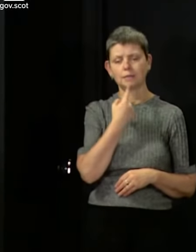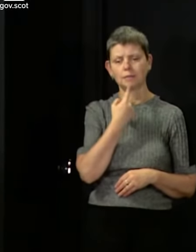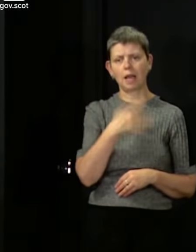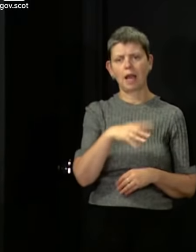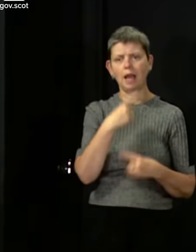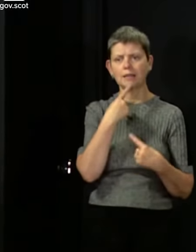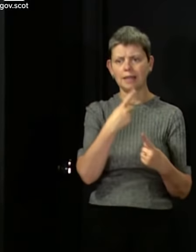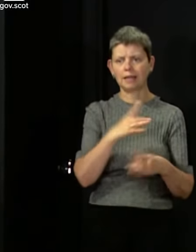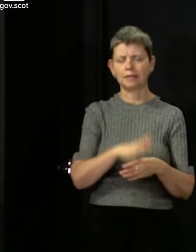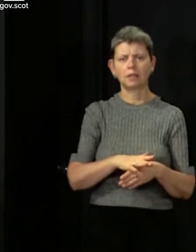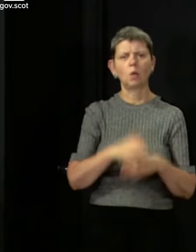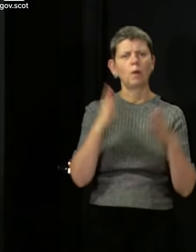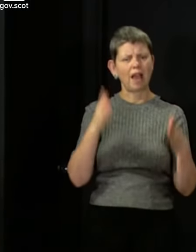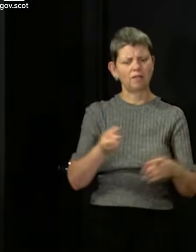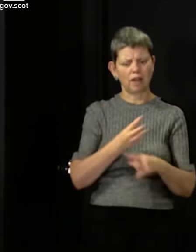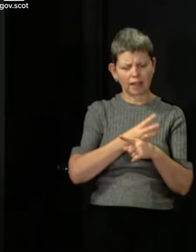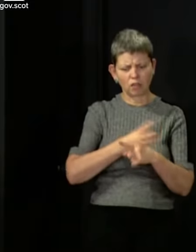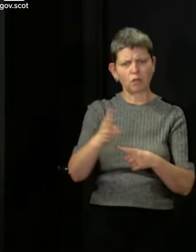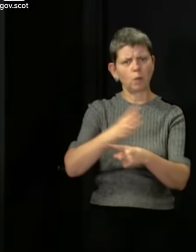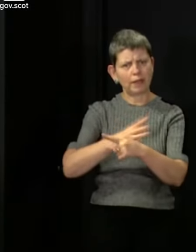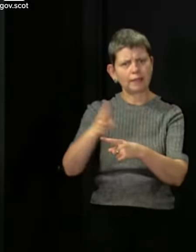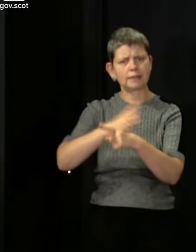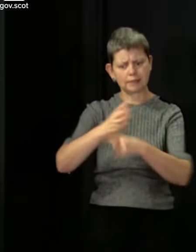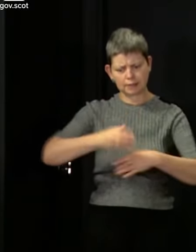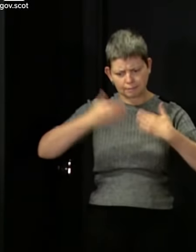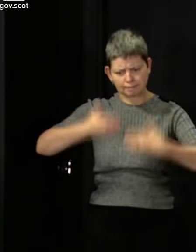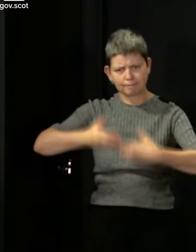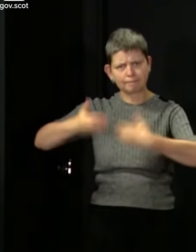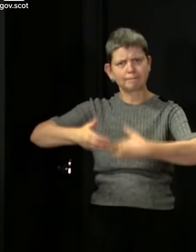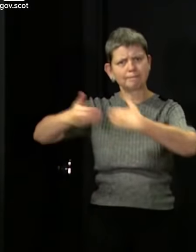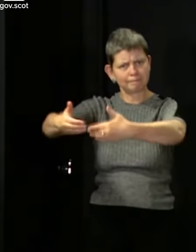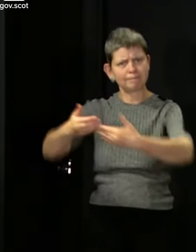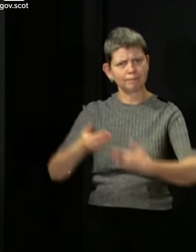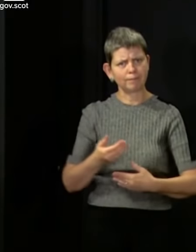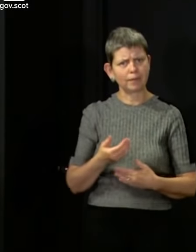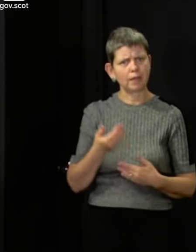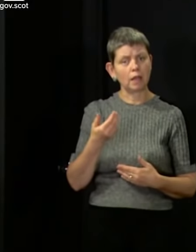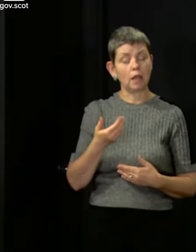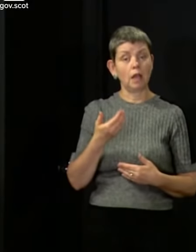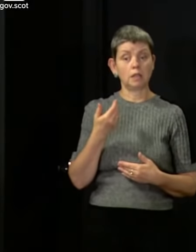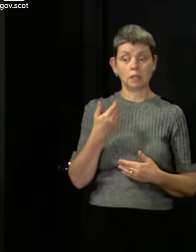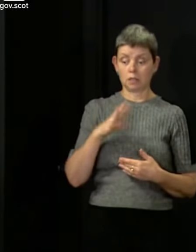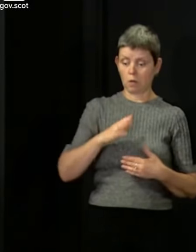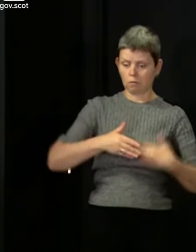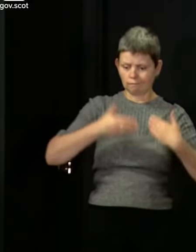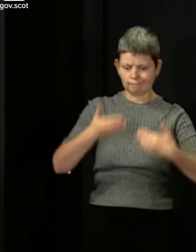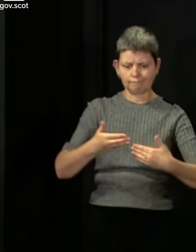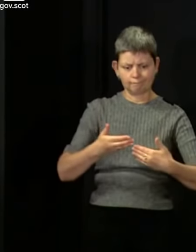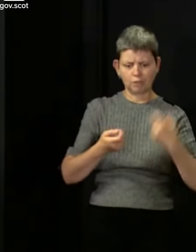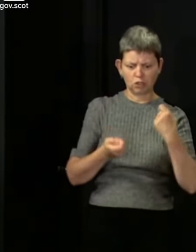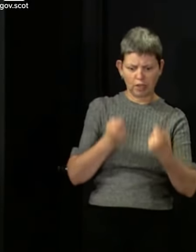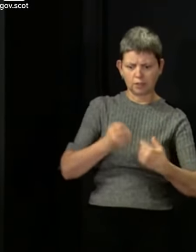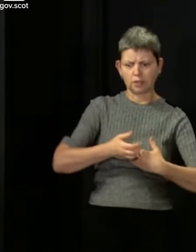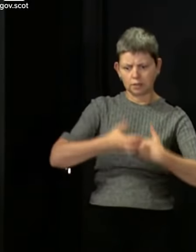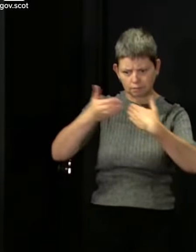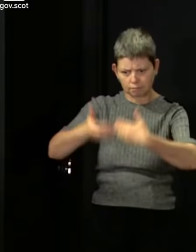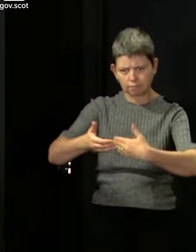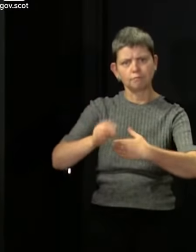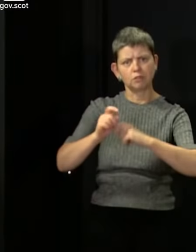We've been in a three-week cycle, which we hoped we would be in terms of moving from one phase to another.